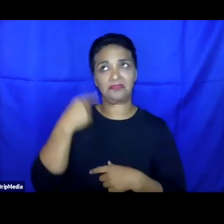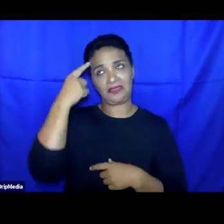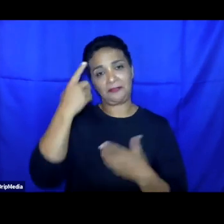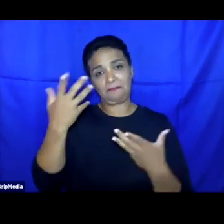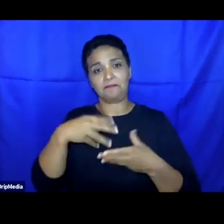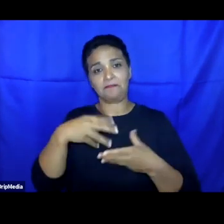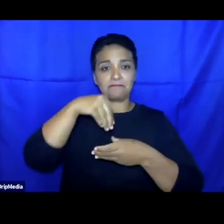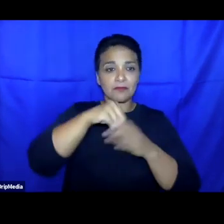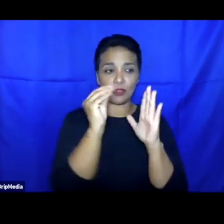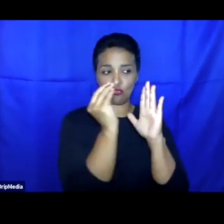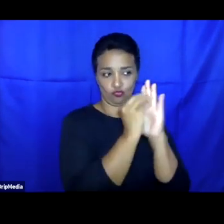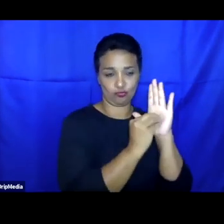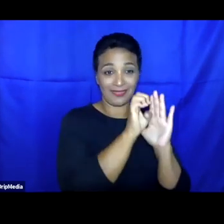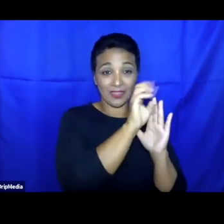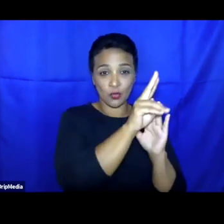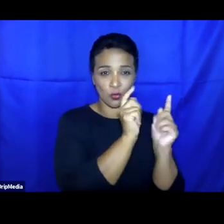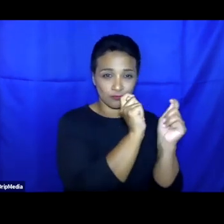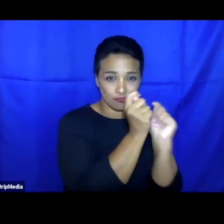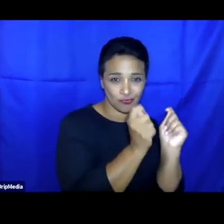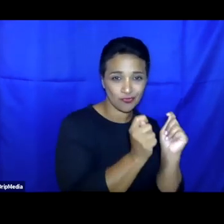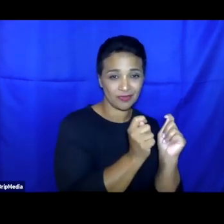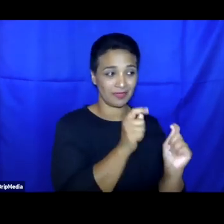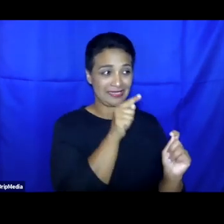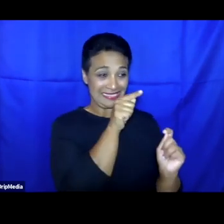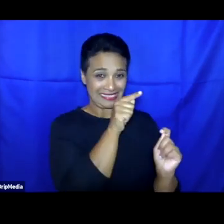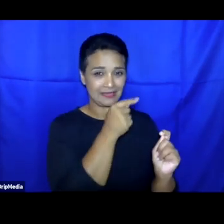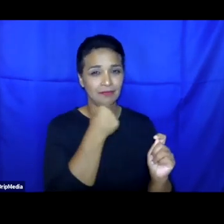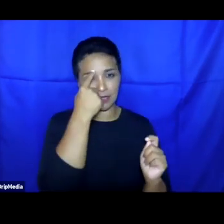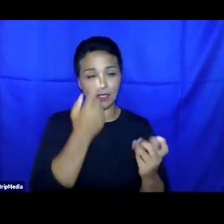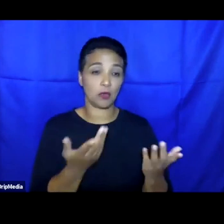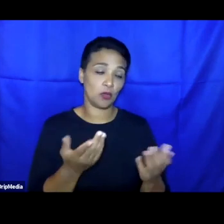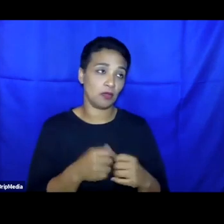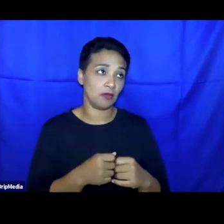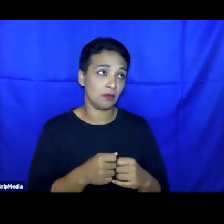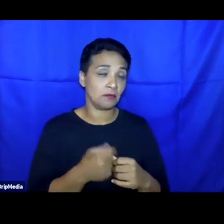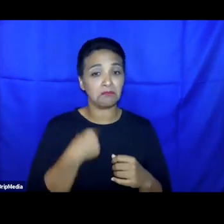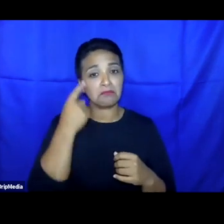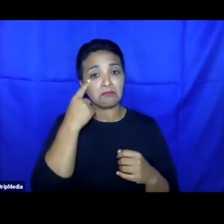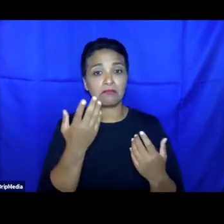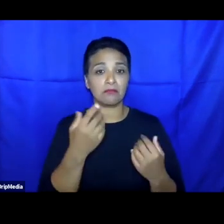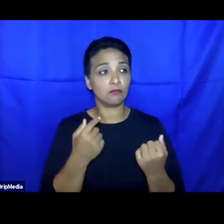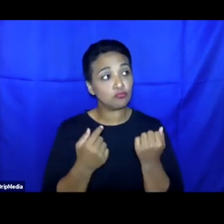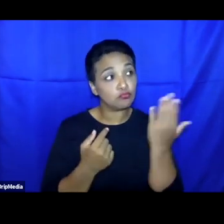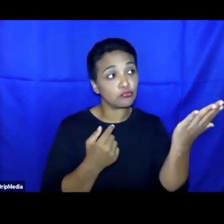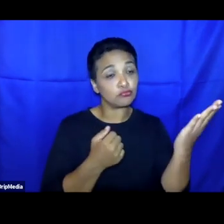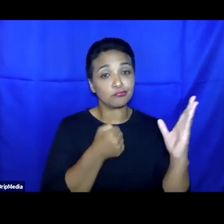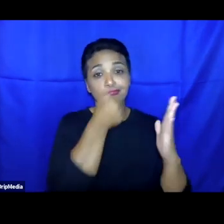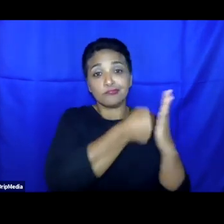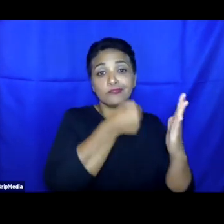asylum system, I would say that the arguments or the advocacy should rather be based on the fundamental rights